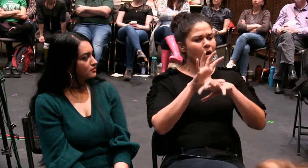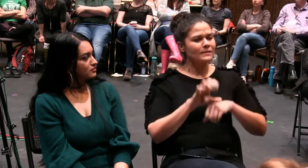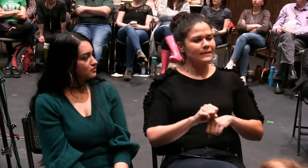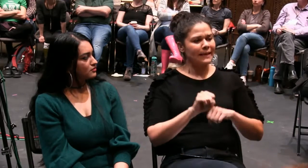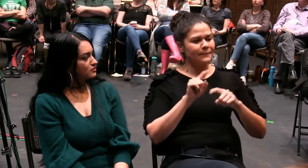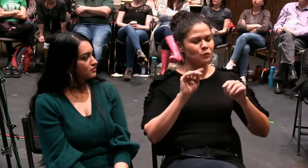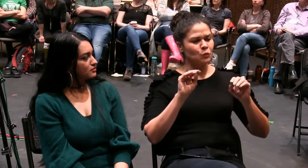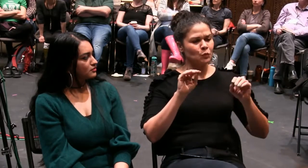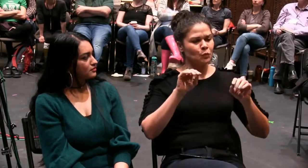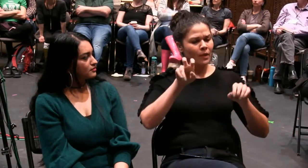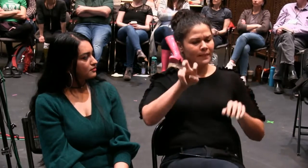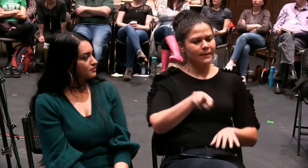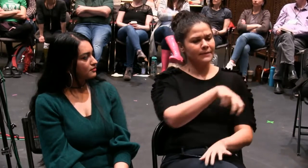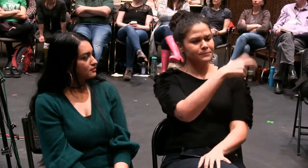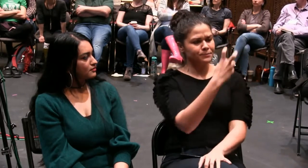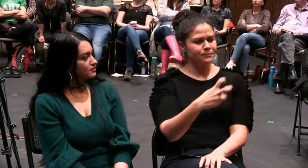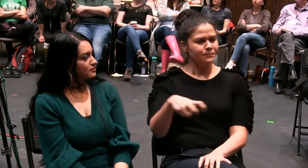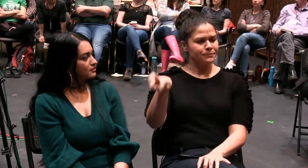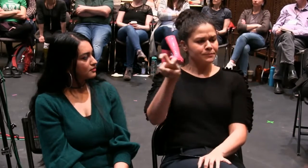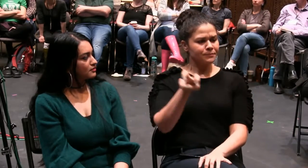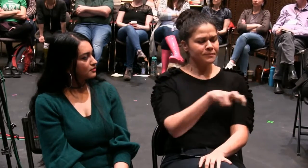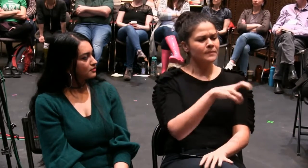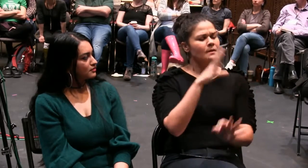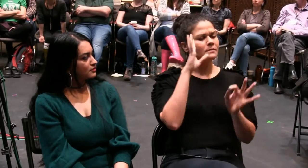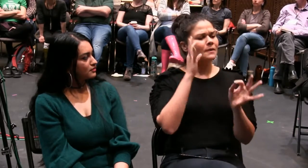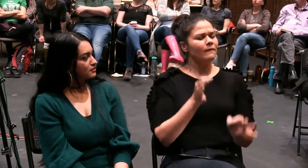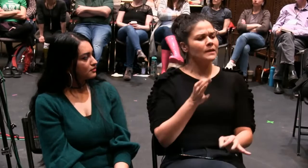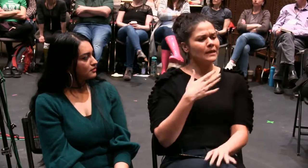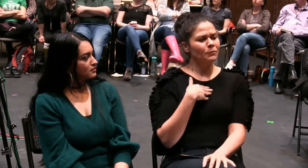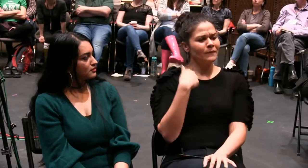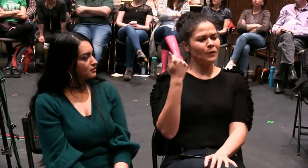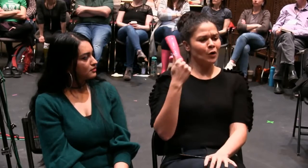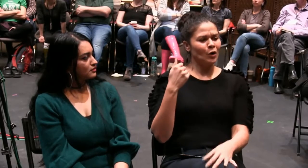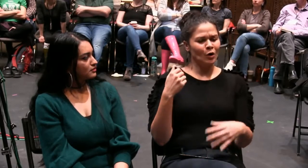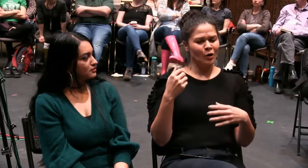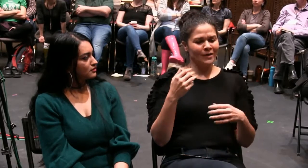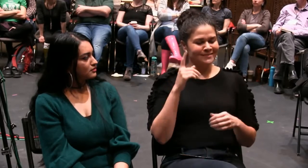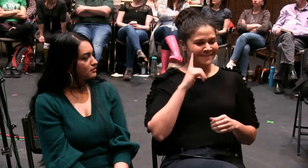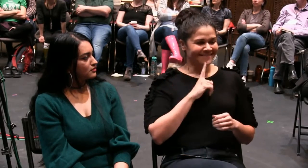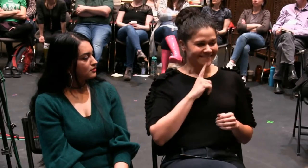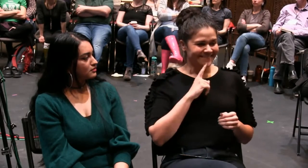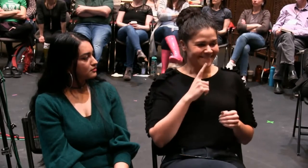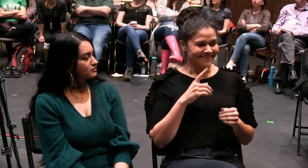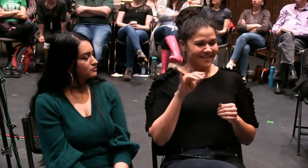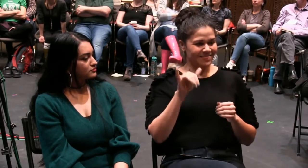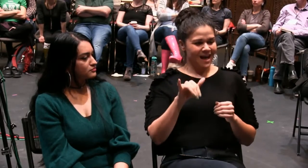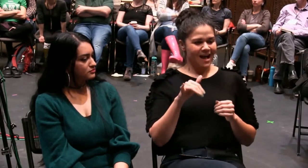And I'm very accustomed to navigating pretty effortlessly between those two worlds.